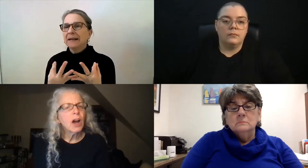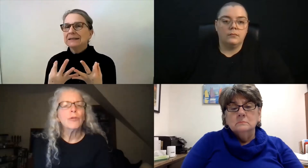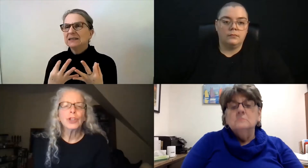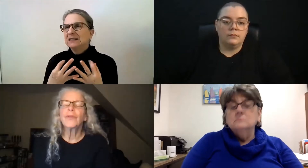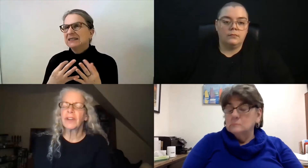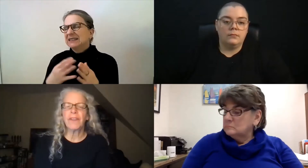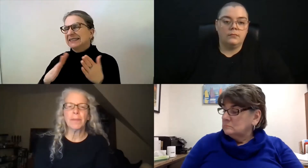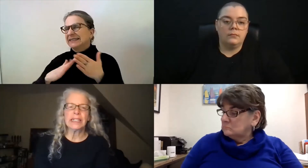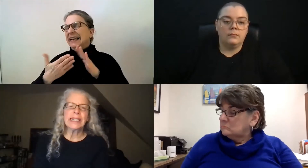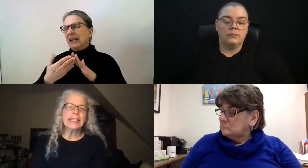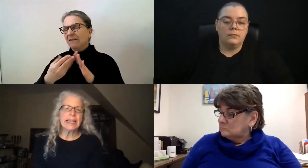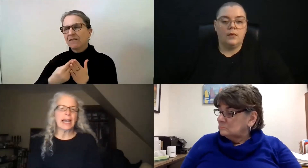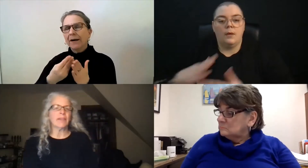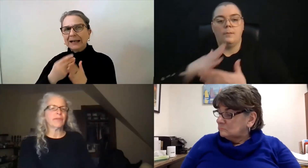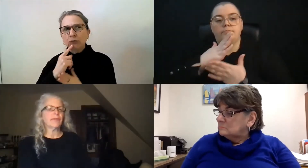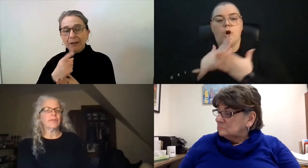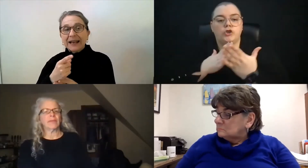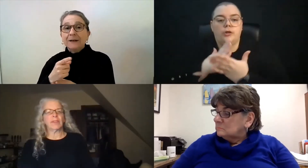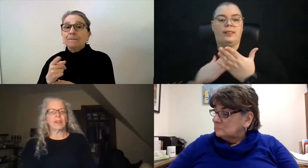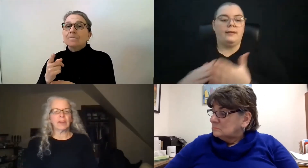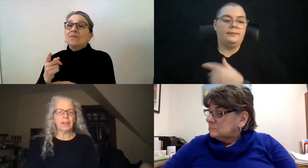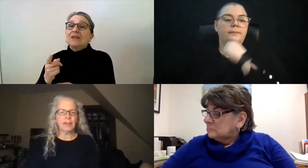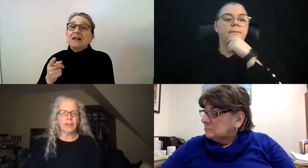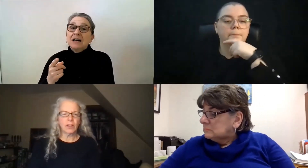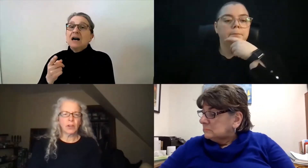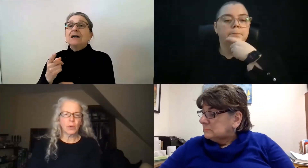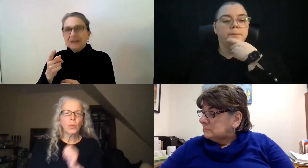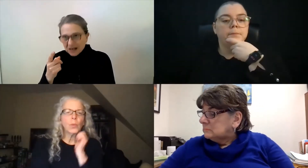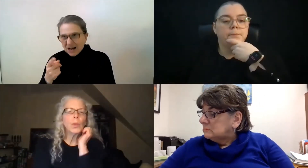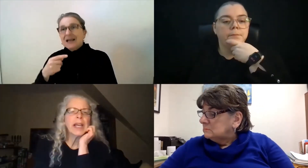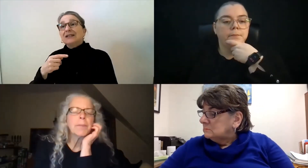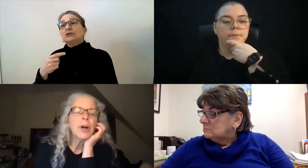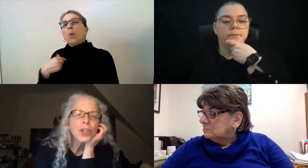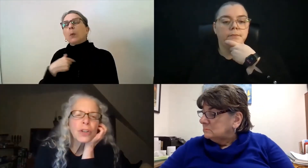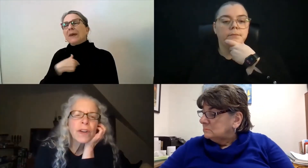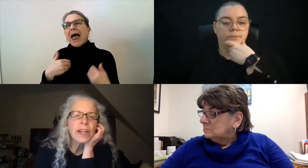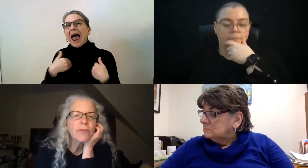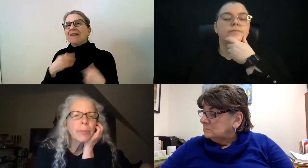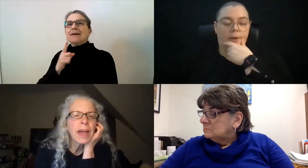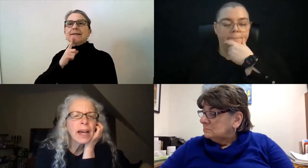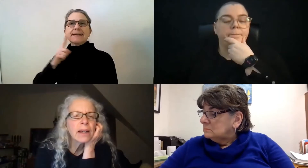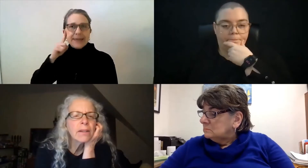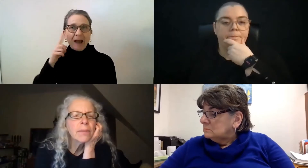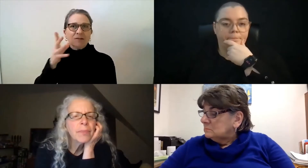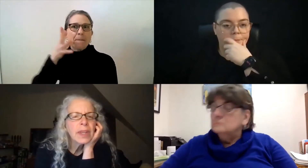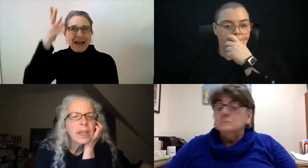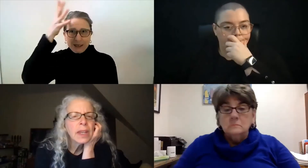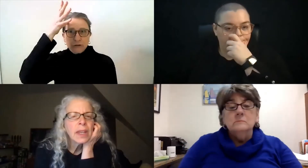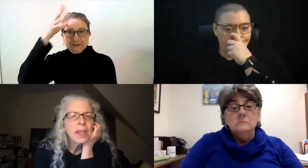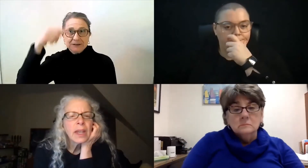Oh, children and families, DCF. We get partial funding from that.